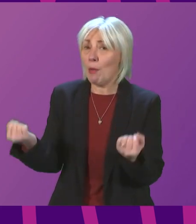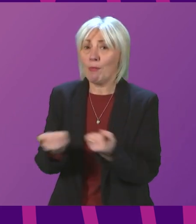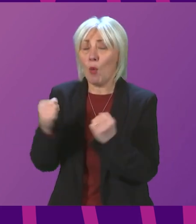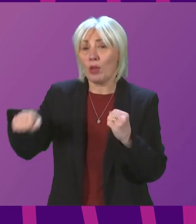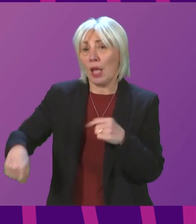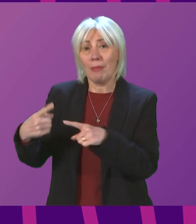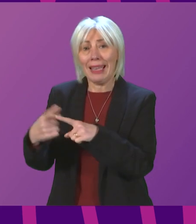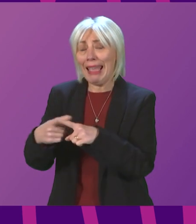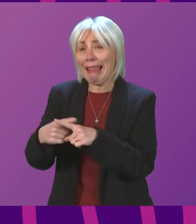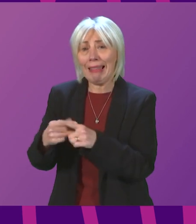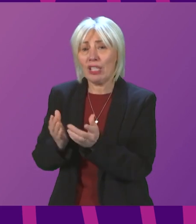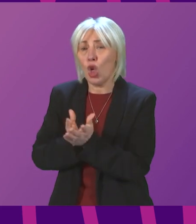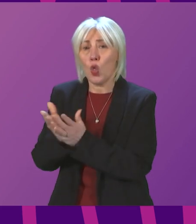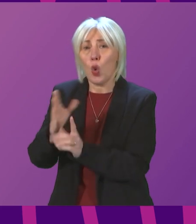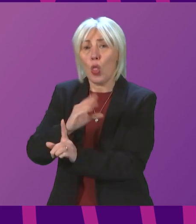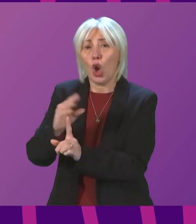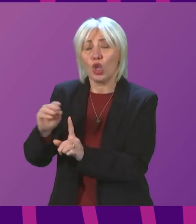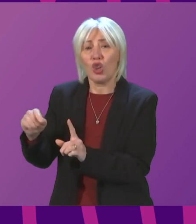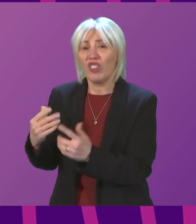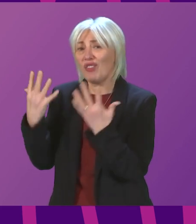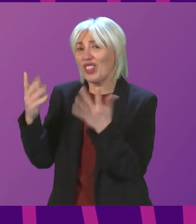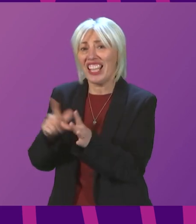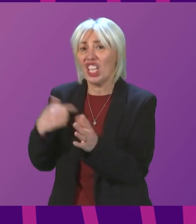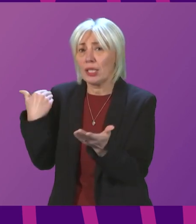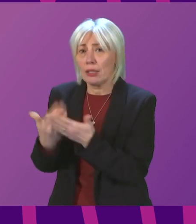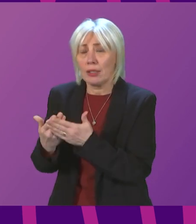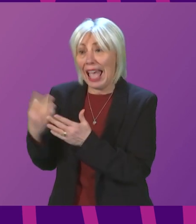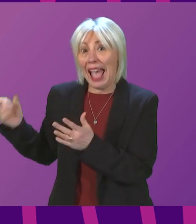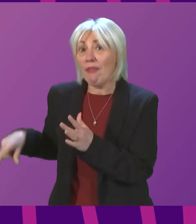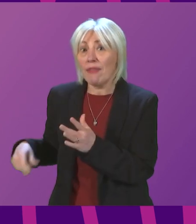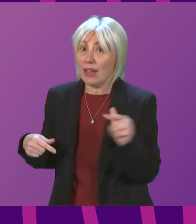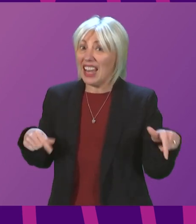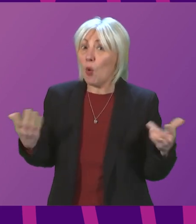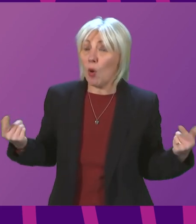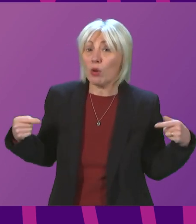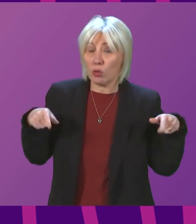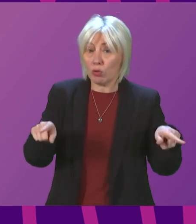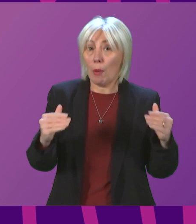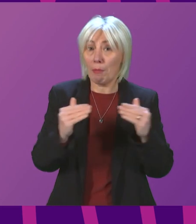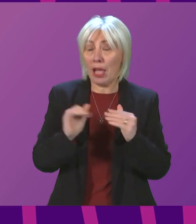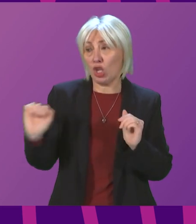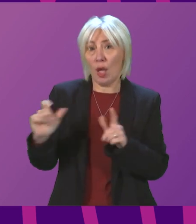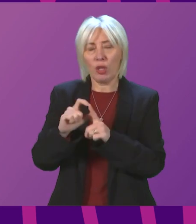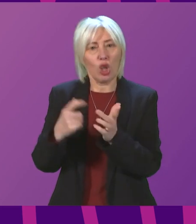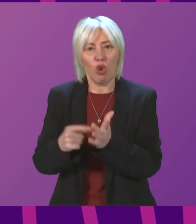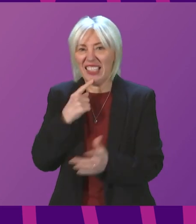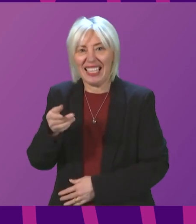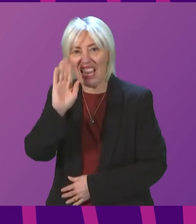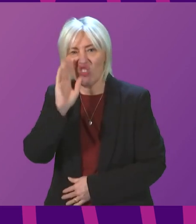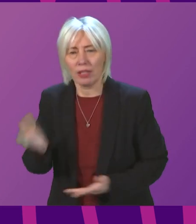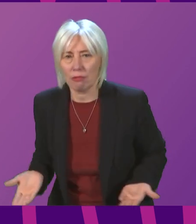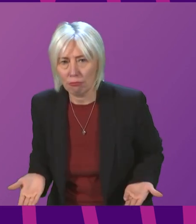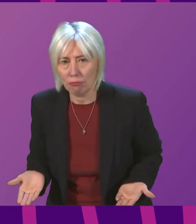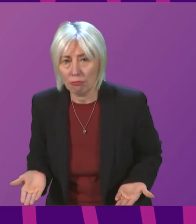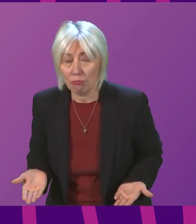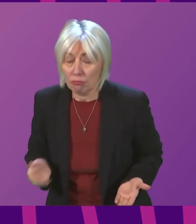England under Conservative government for the last 10 years. Douglas Ross calls these dangerous, and perhaps